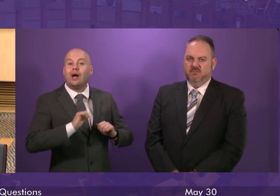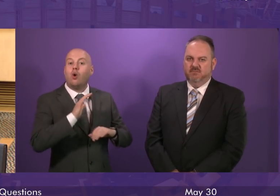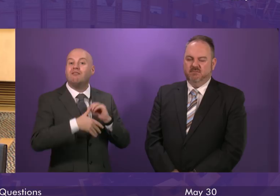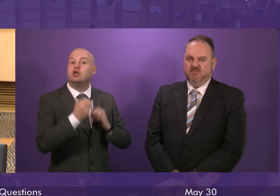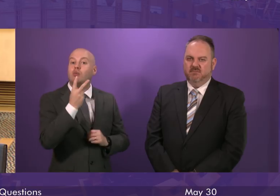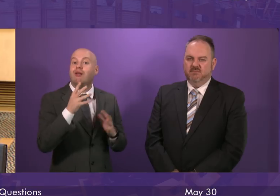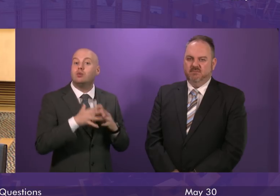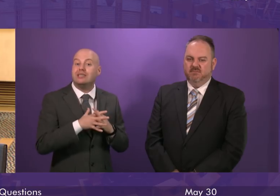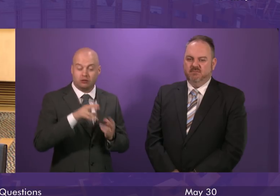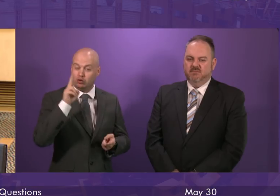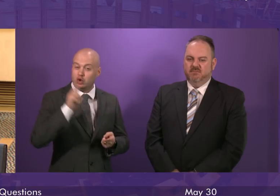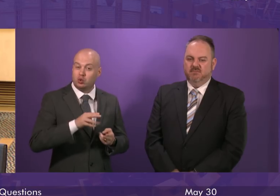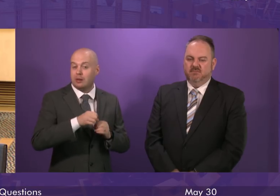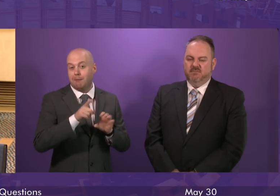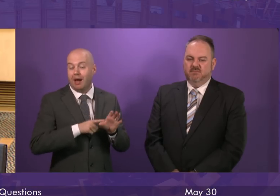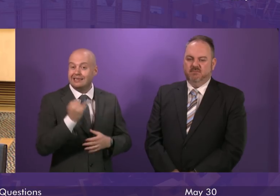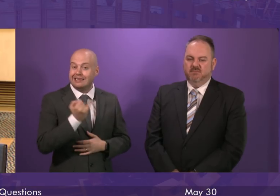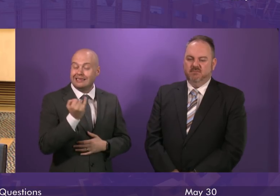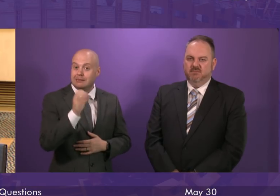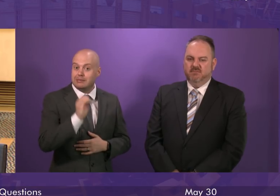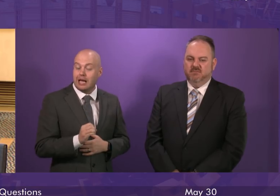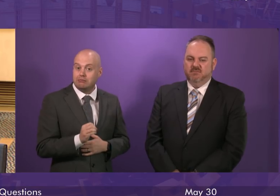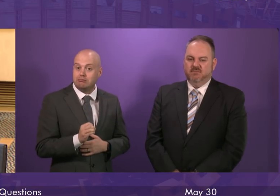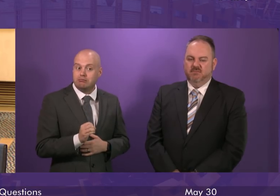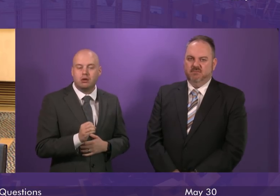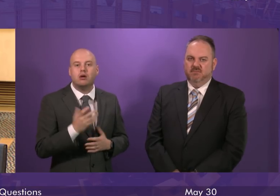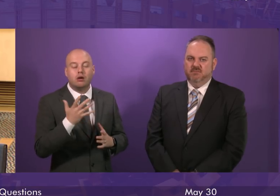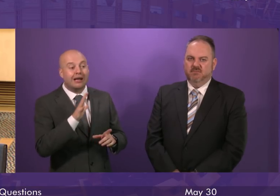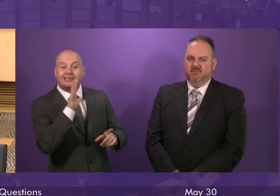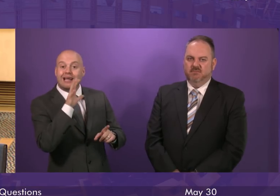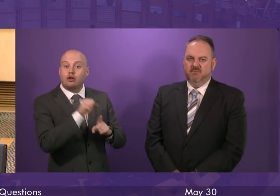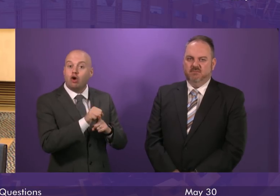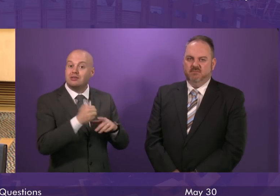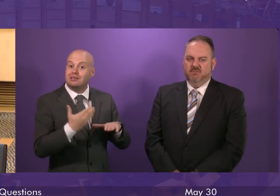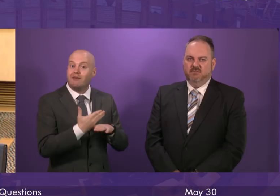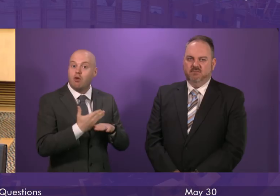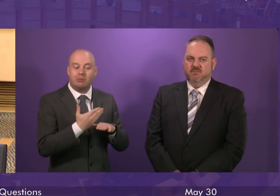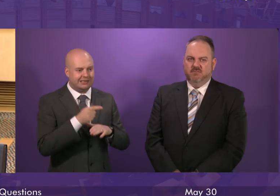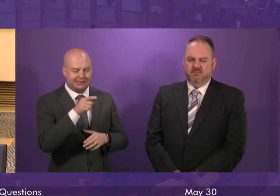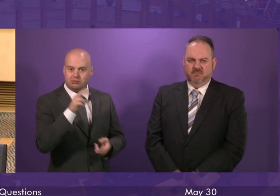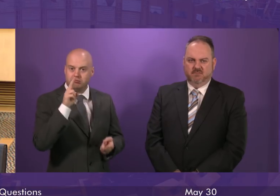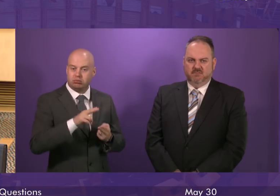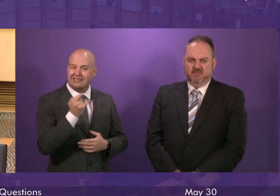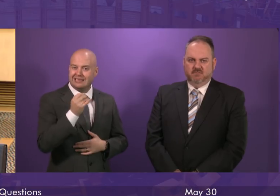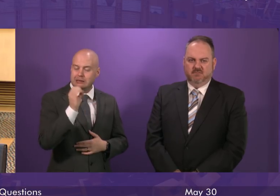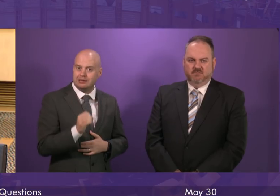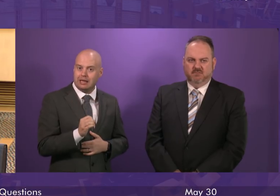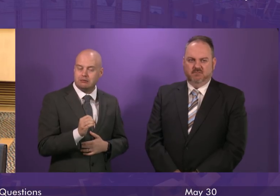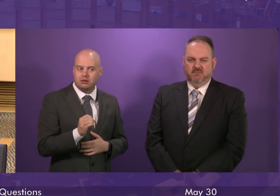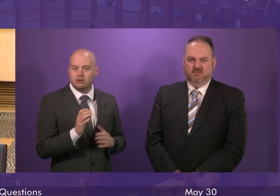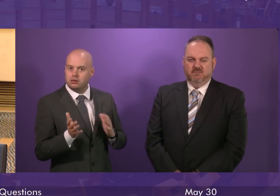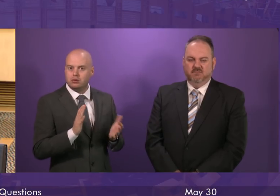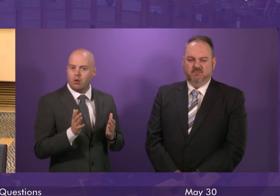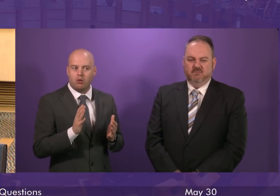almost 16%. And in diagnostics performance, there was just short of 6 percentage points increase with the number of